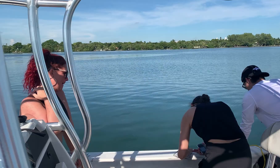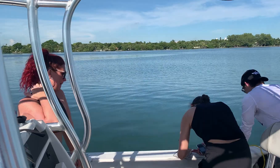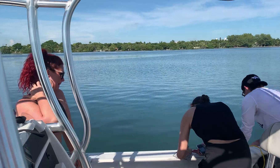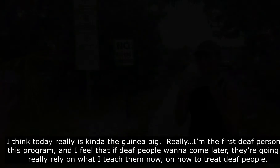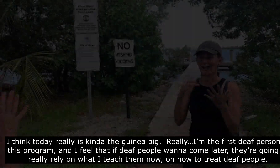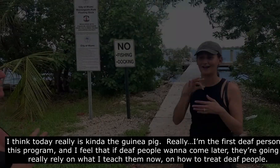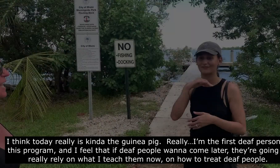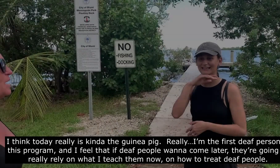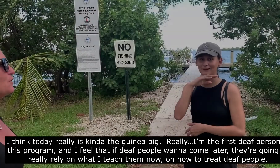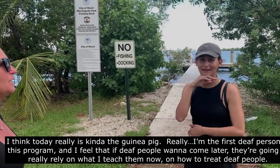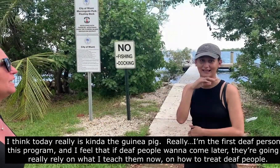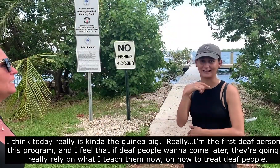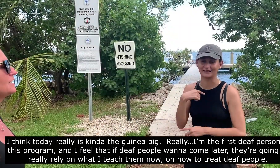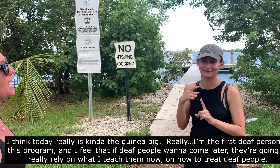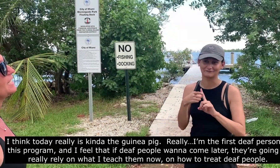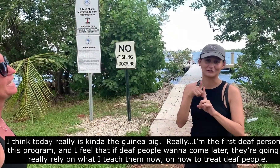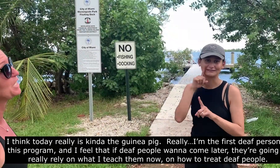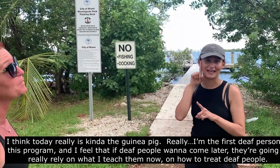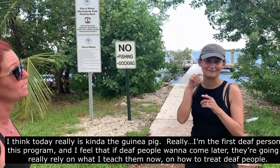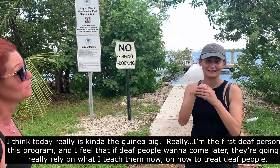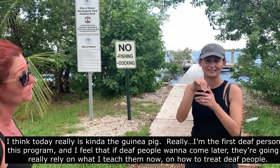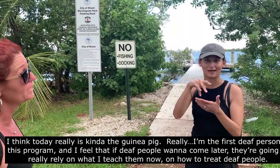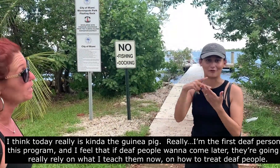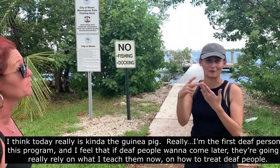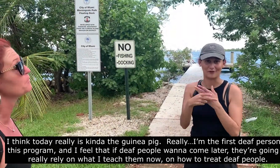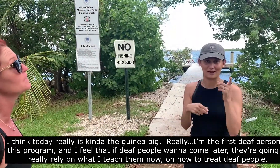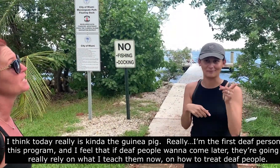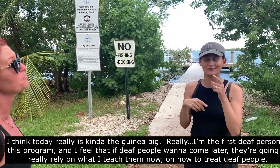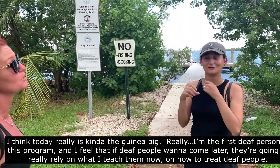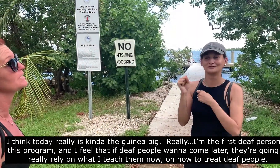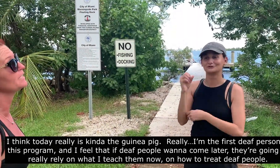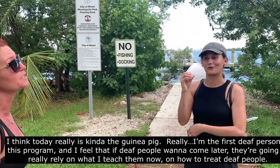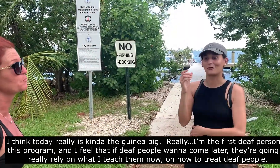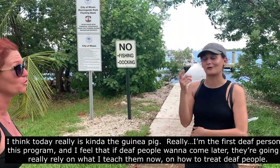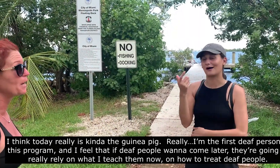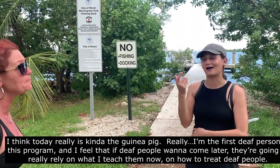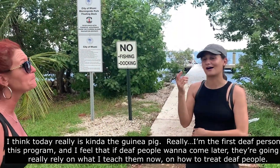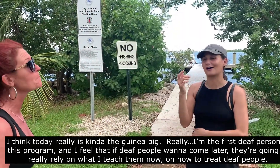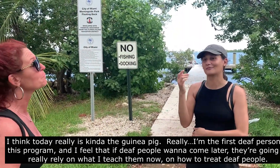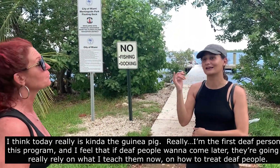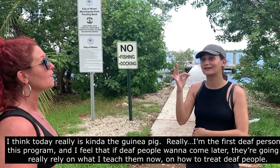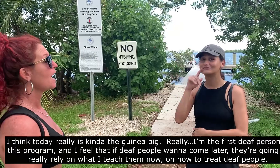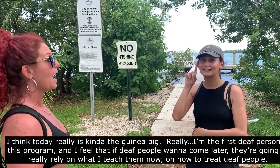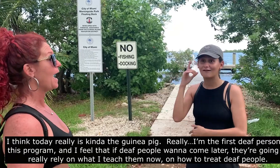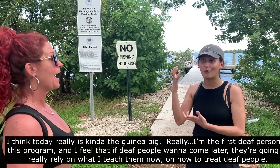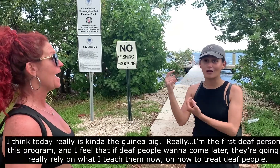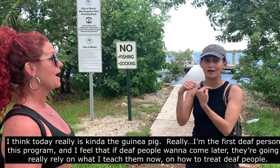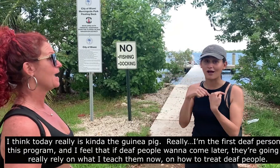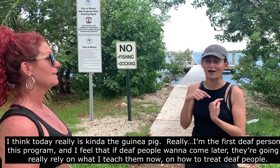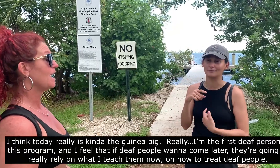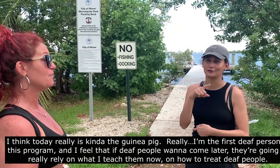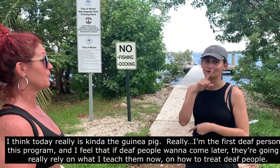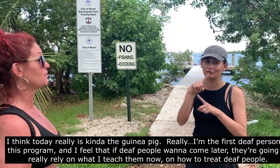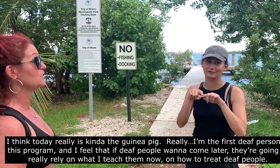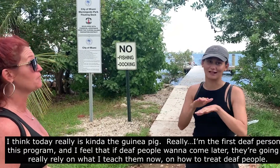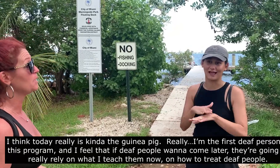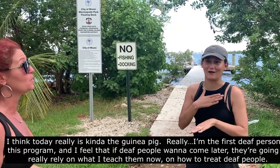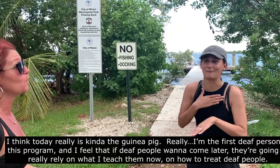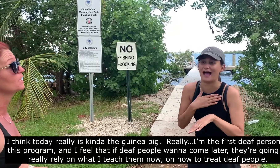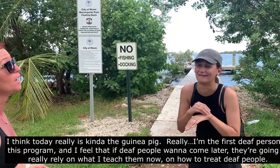I think today really is kind of the guinea pig, really. I'm the first deaf person in this program. And if the other deaf people want to